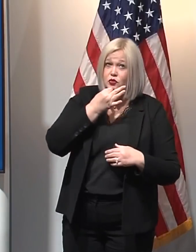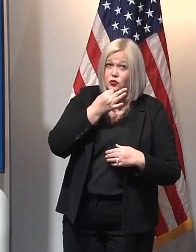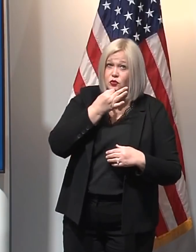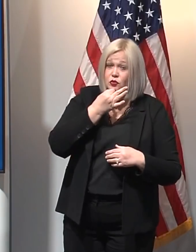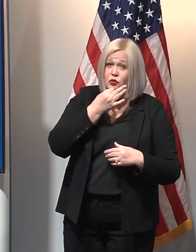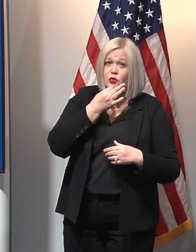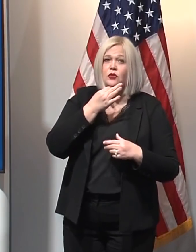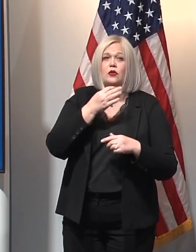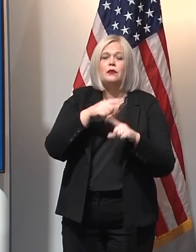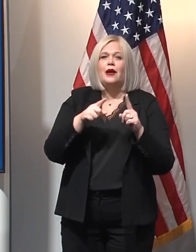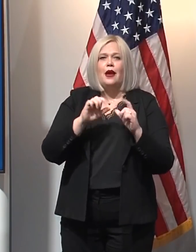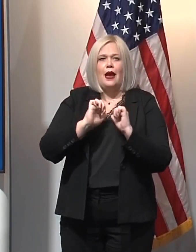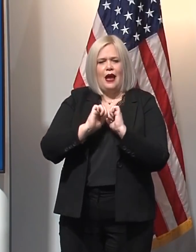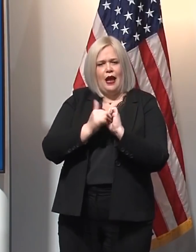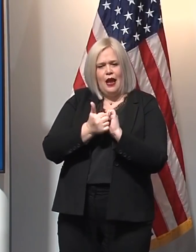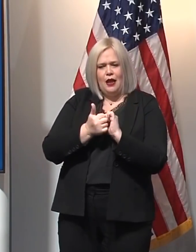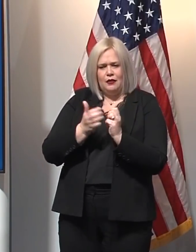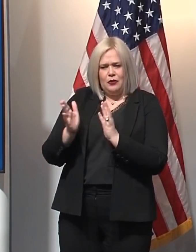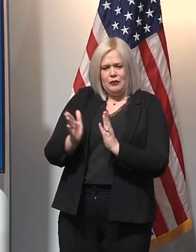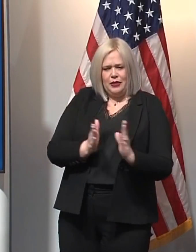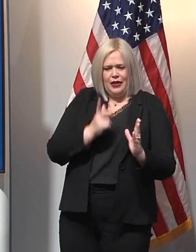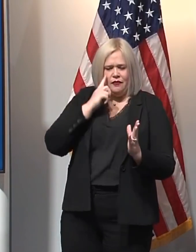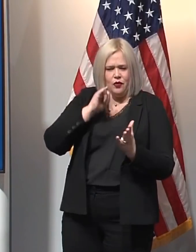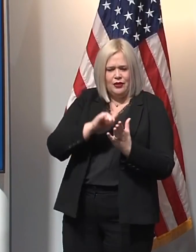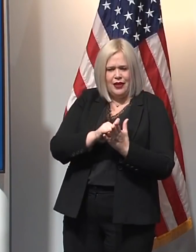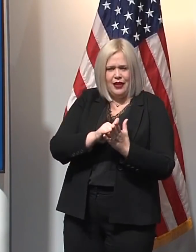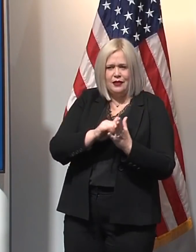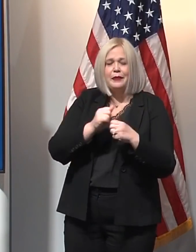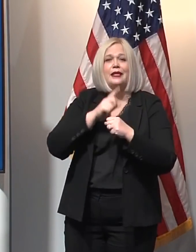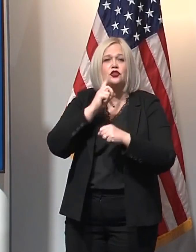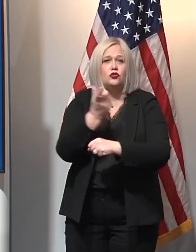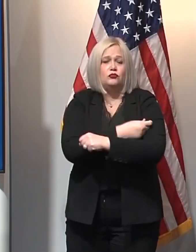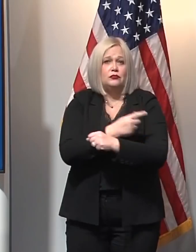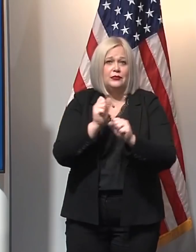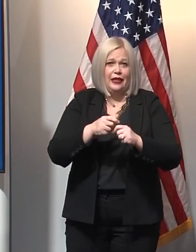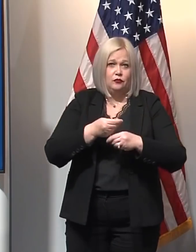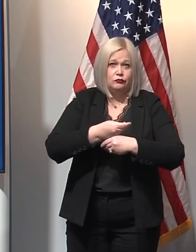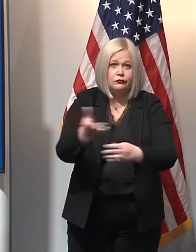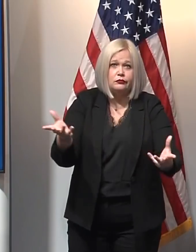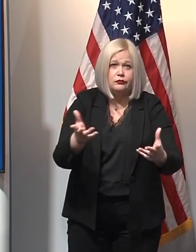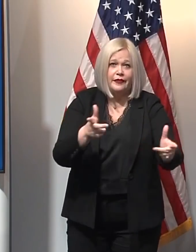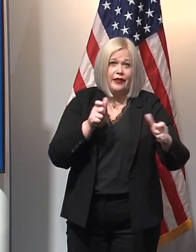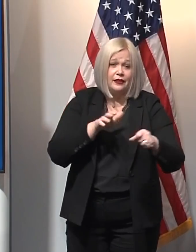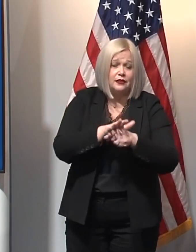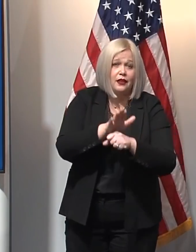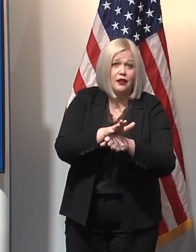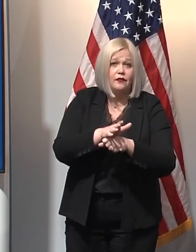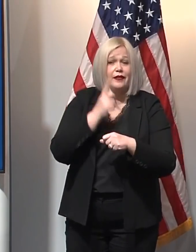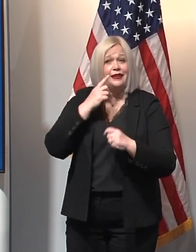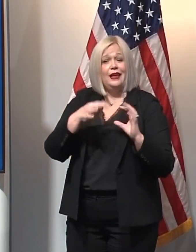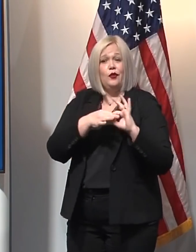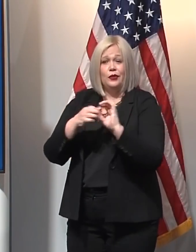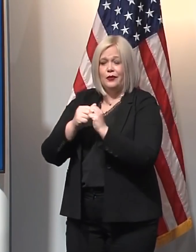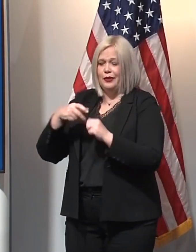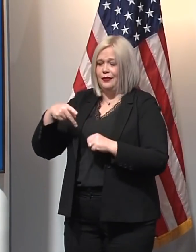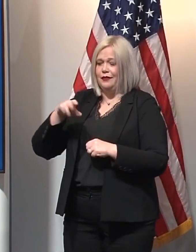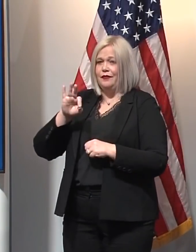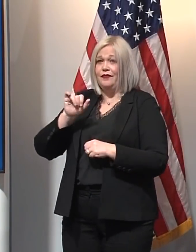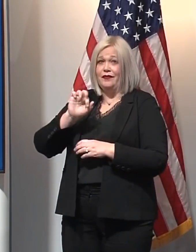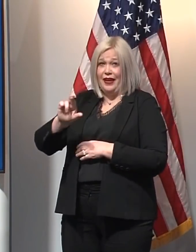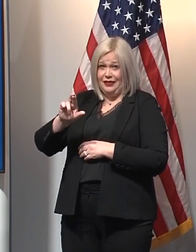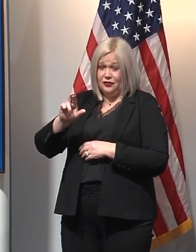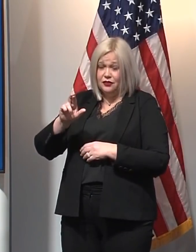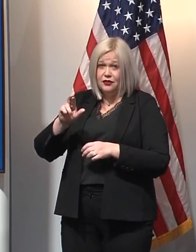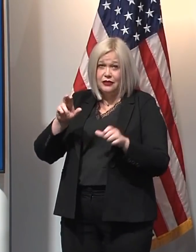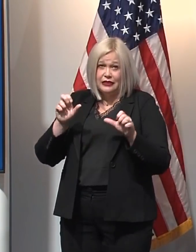plan for that rollout? If so, and then while we're on the topic of Pfizer, any updates on the state